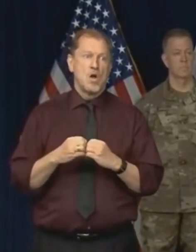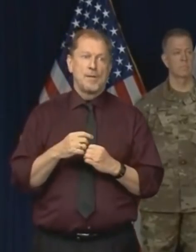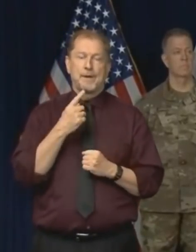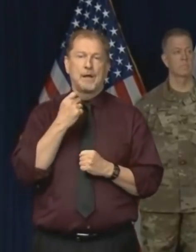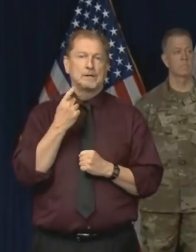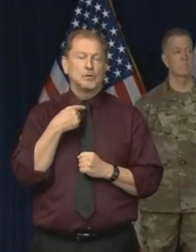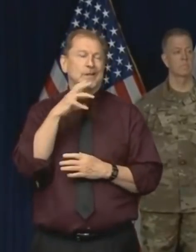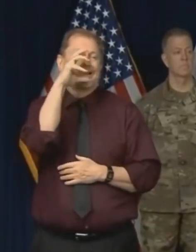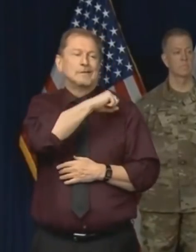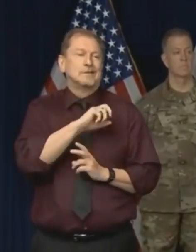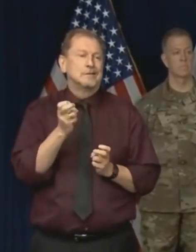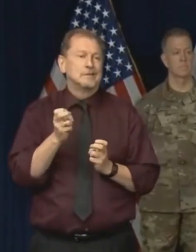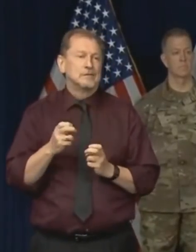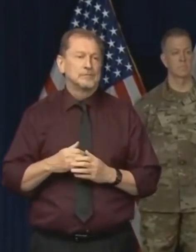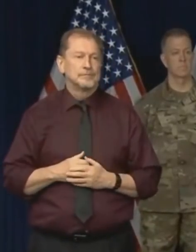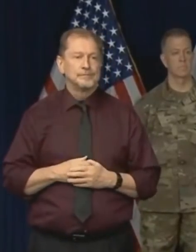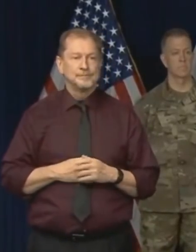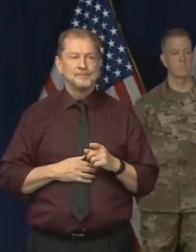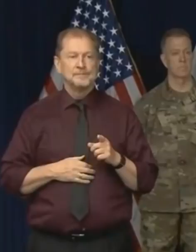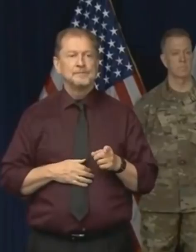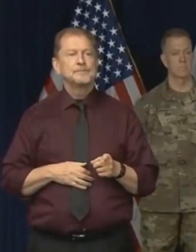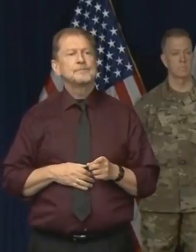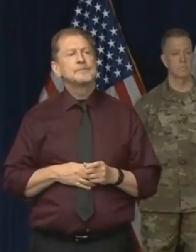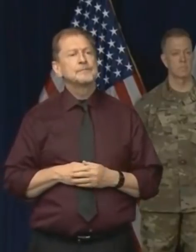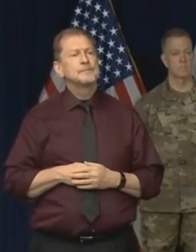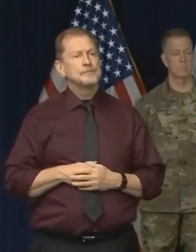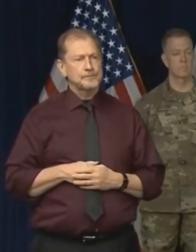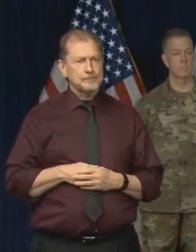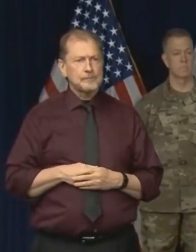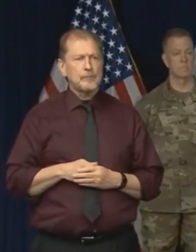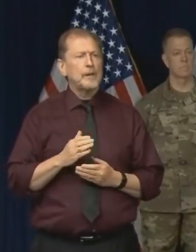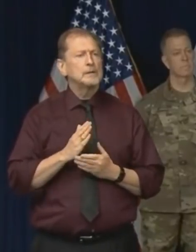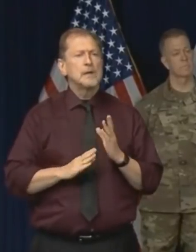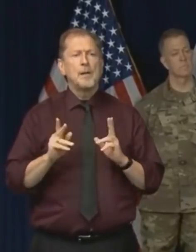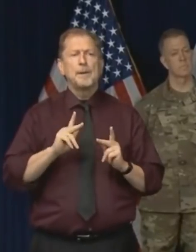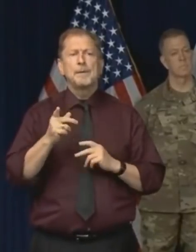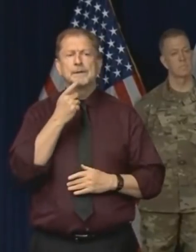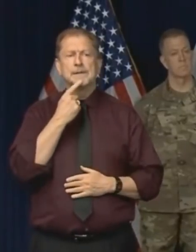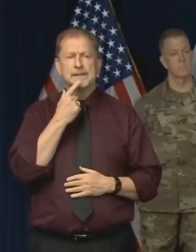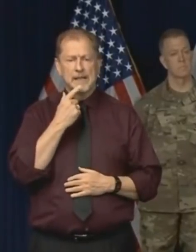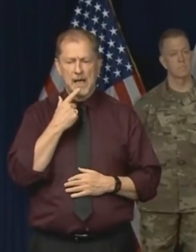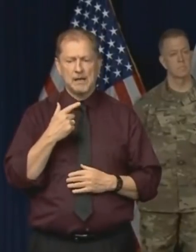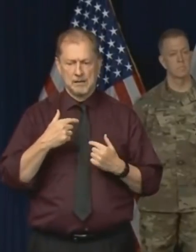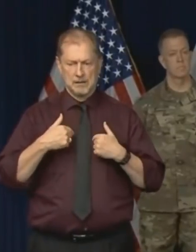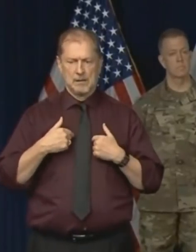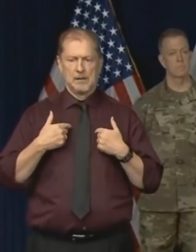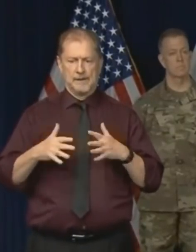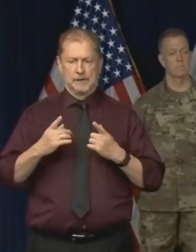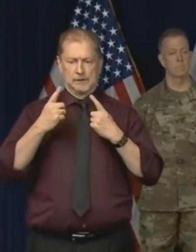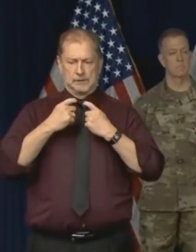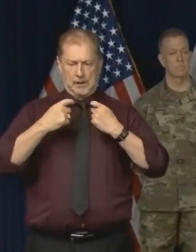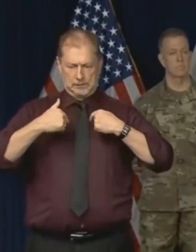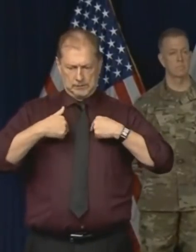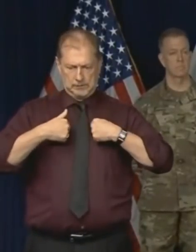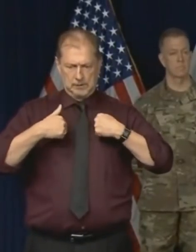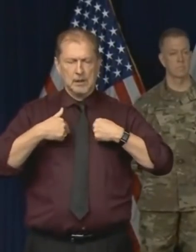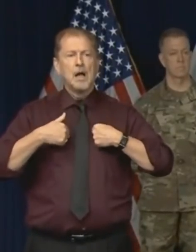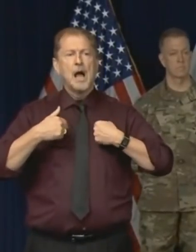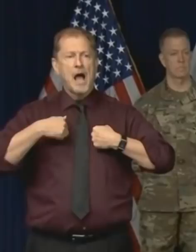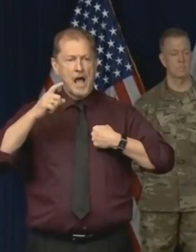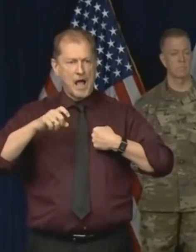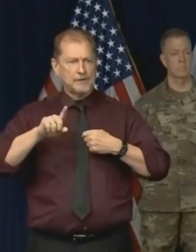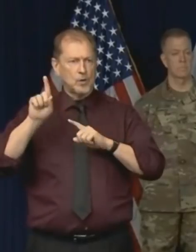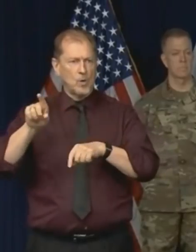put those probables. We've had a couple of, Dr. Zike, folks who say they have been tested, they're essential workers, this is